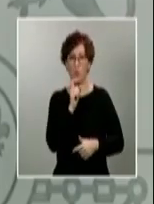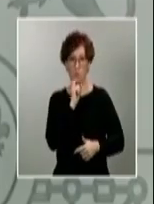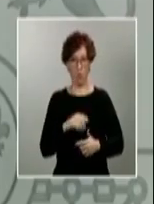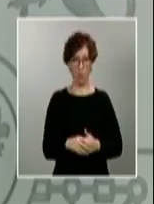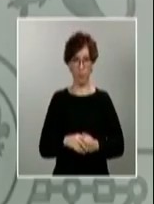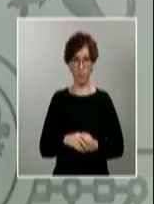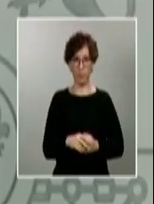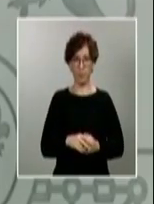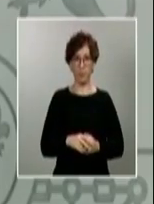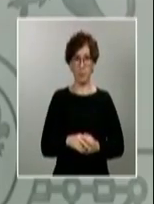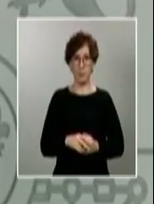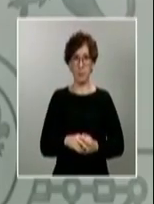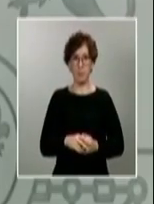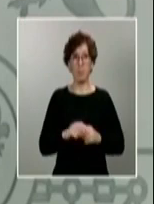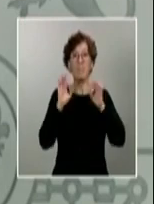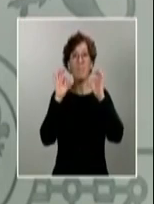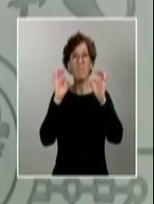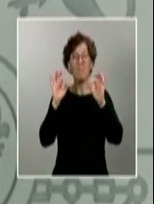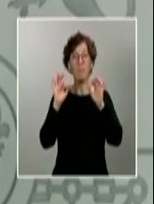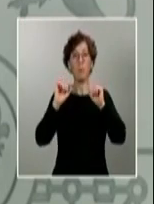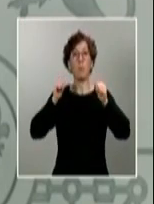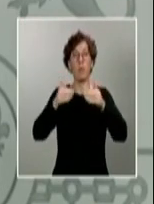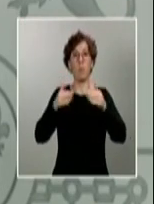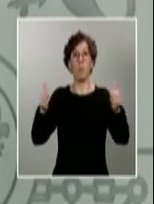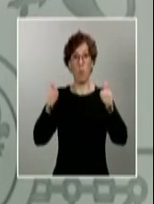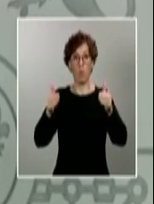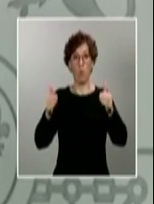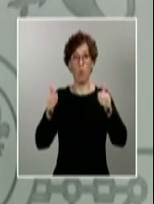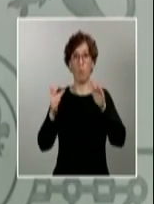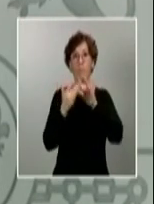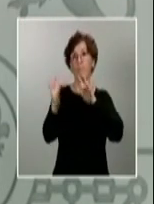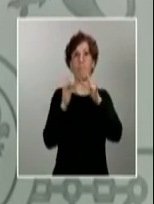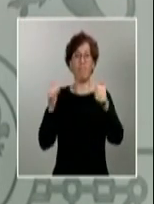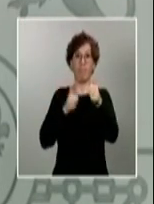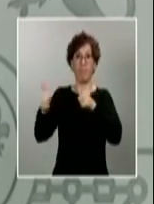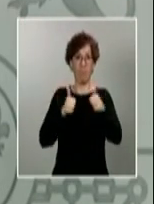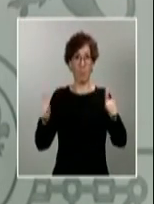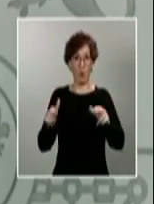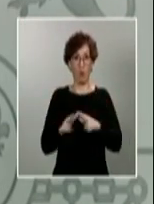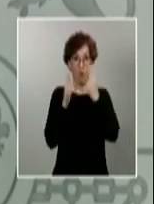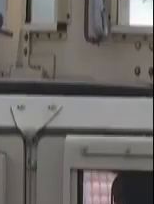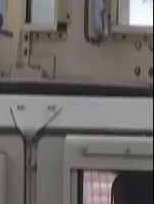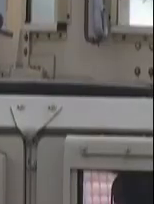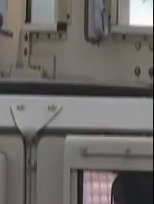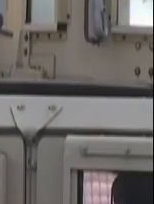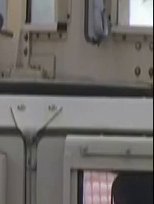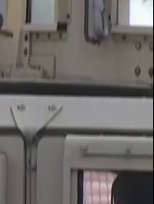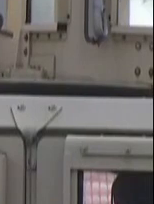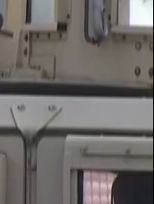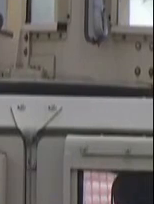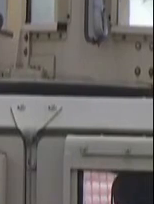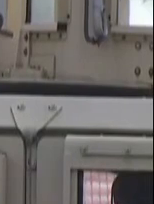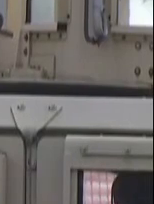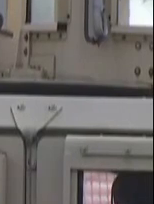The increase in cases was about 20%, and since social distancing measures began, it's 12%. With the toll